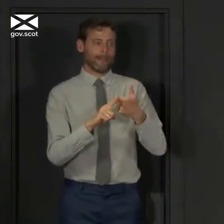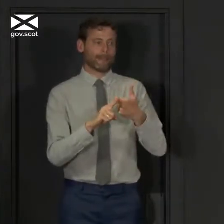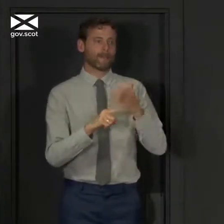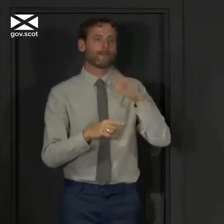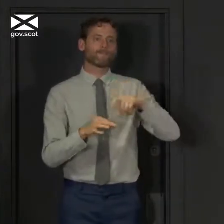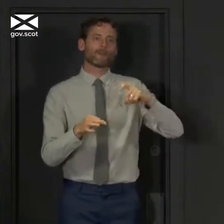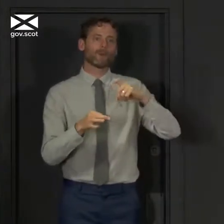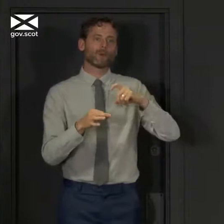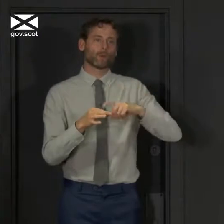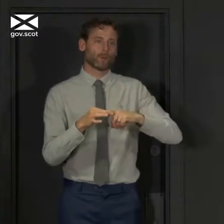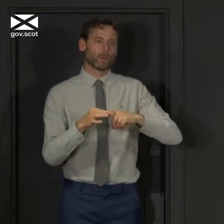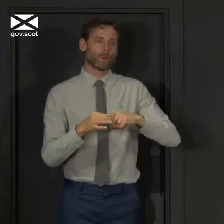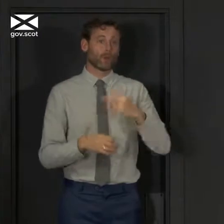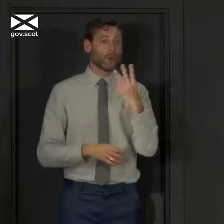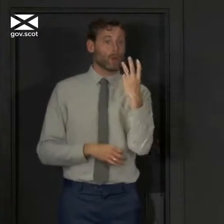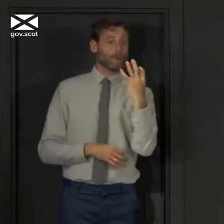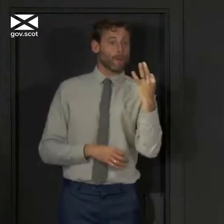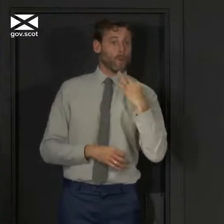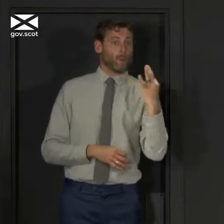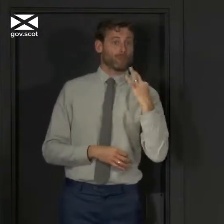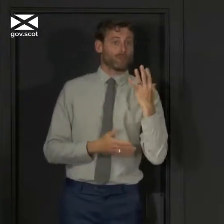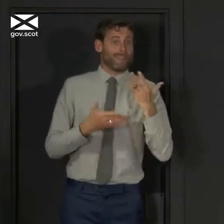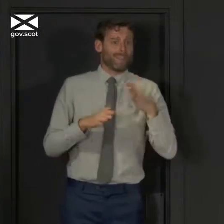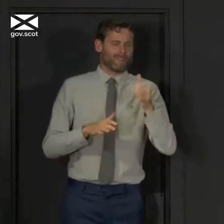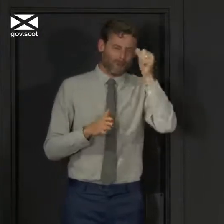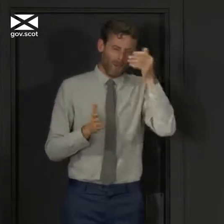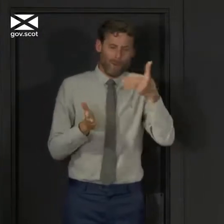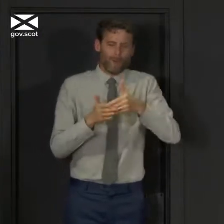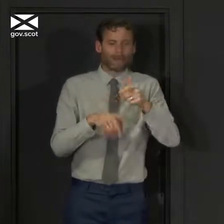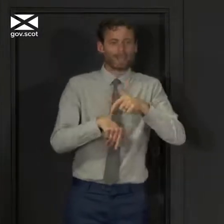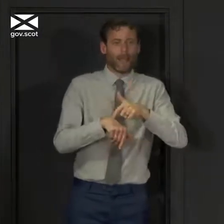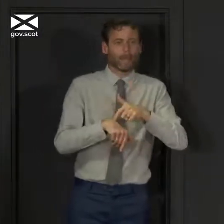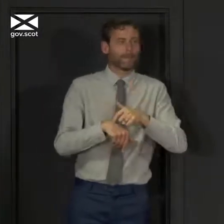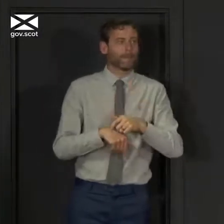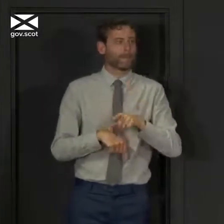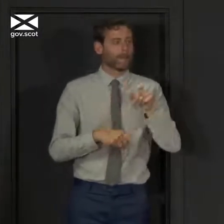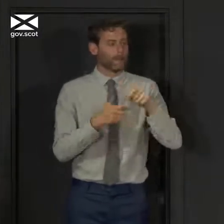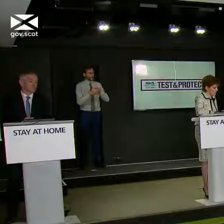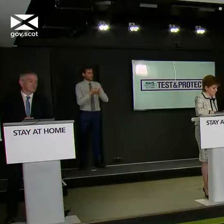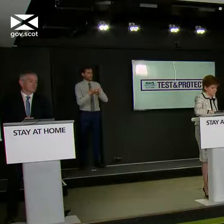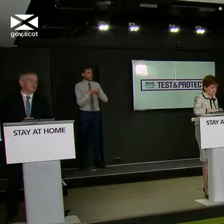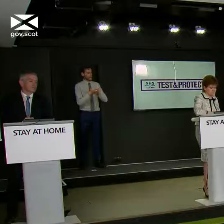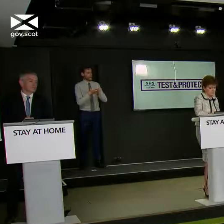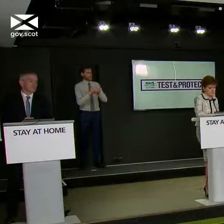we're taking a bit longer today, but three questions left. And the first of those is Paul Malik.